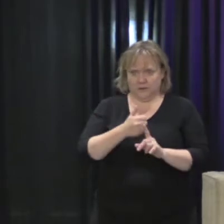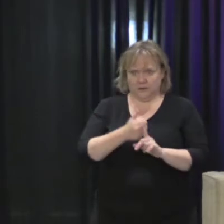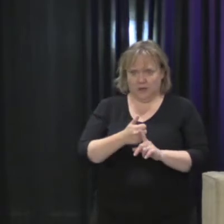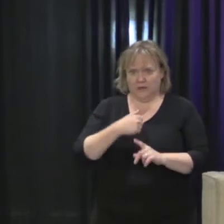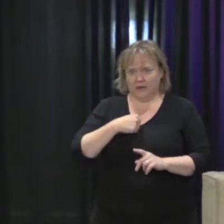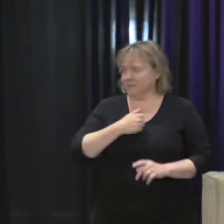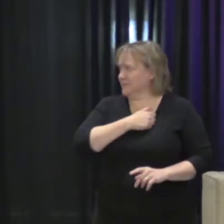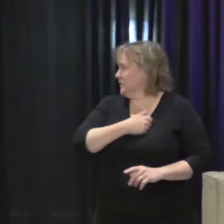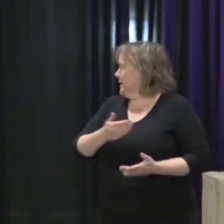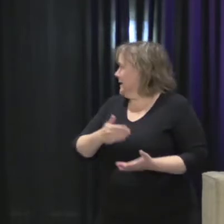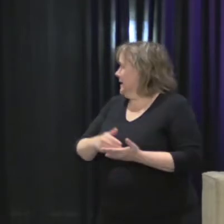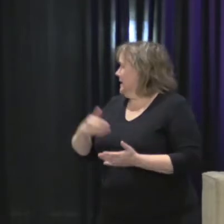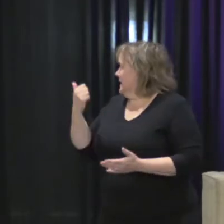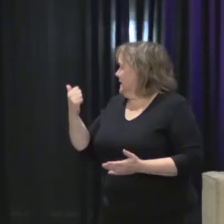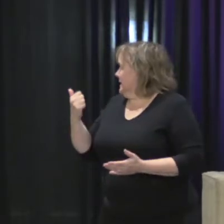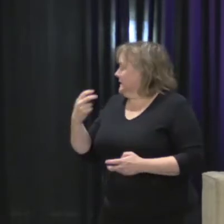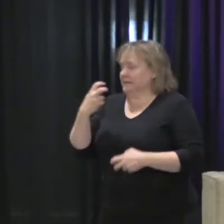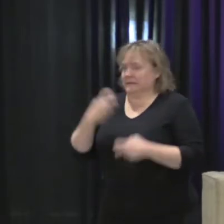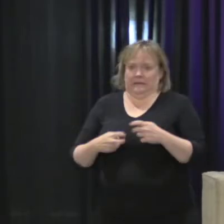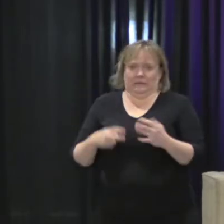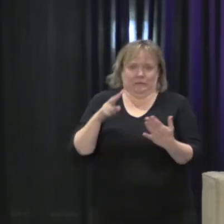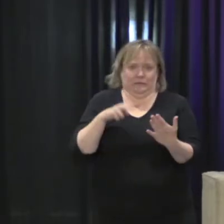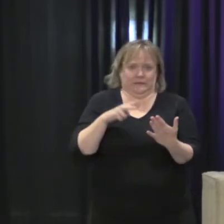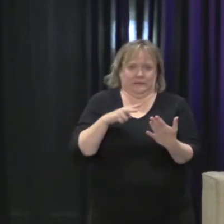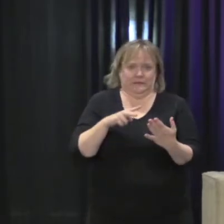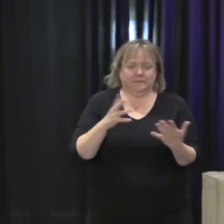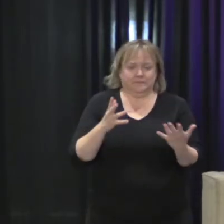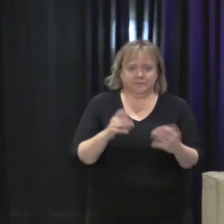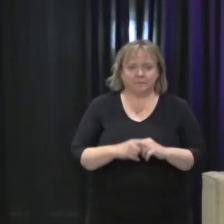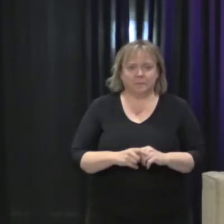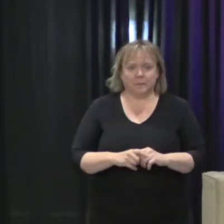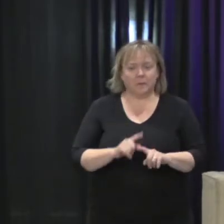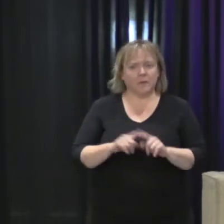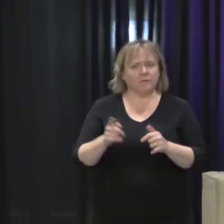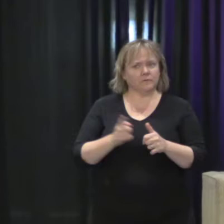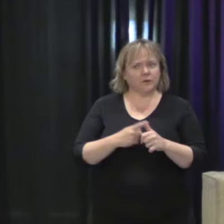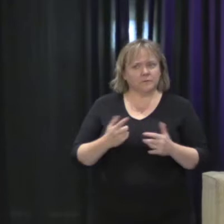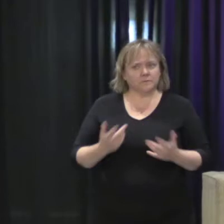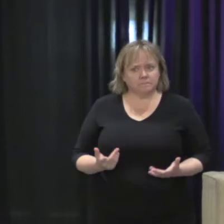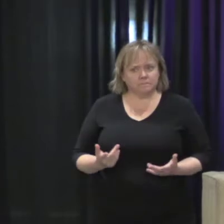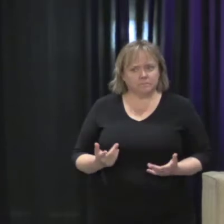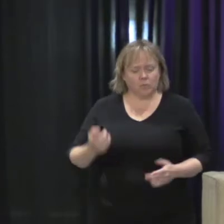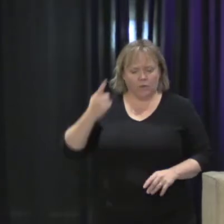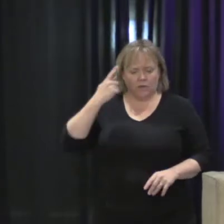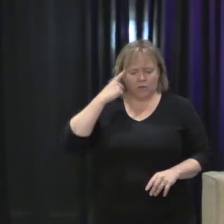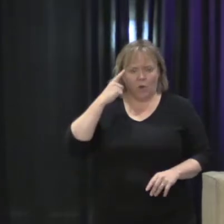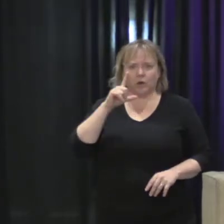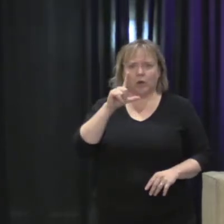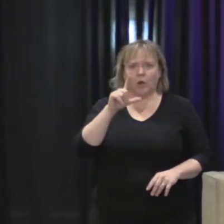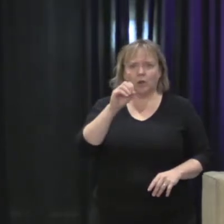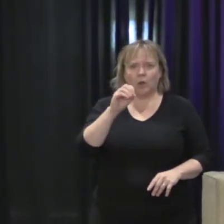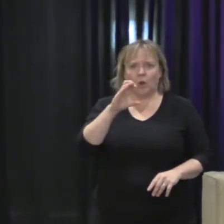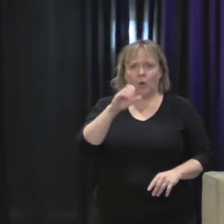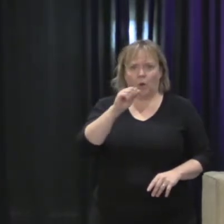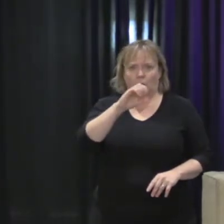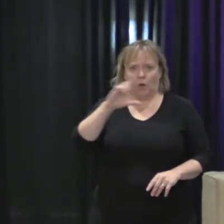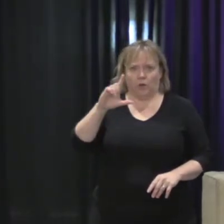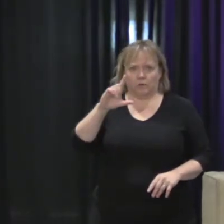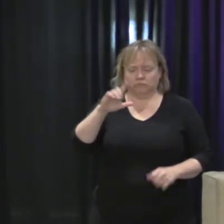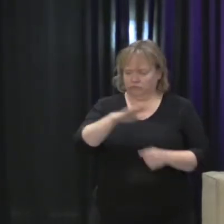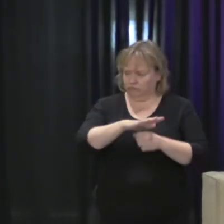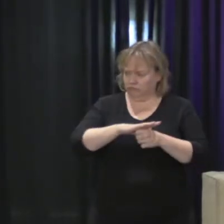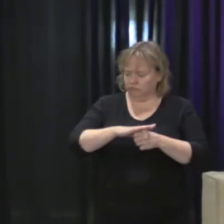this is not going to show up very well. But the first thing that we did was think about local, the local. And I really want to, like,